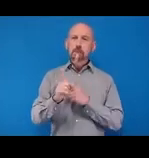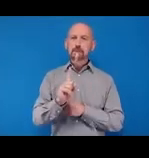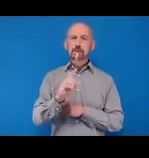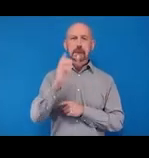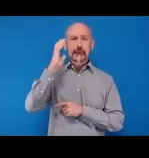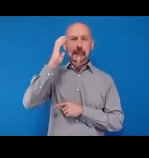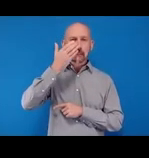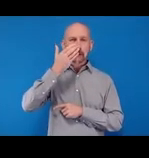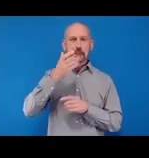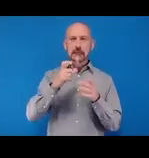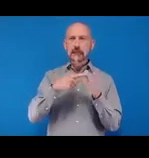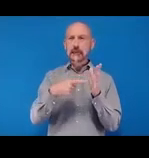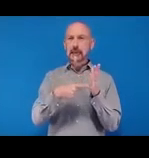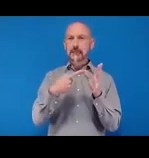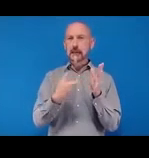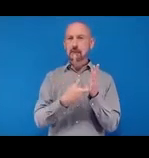Next slide.